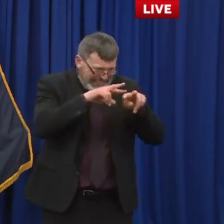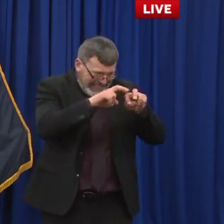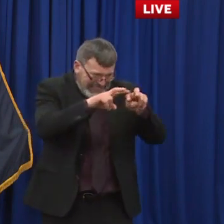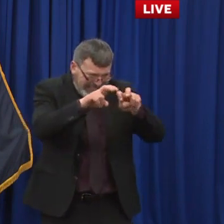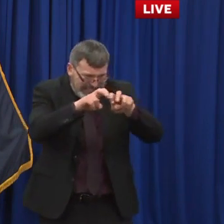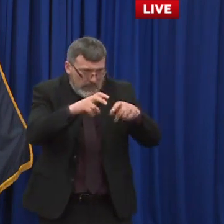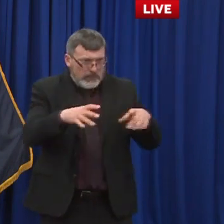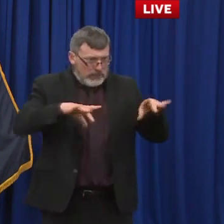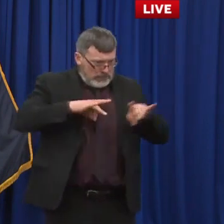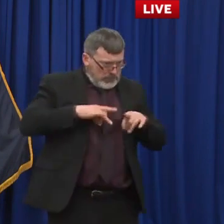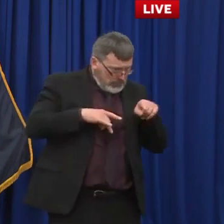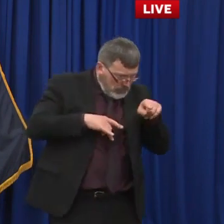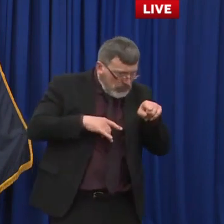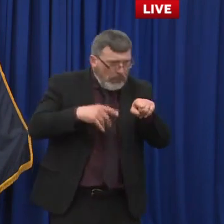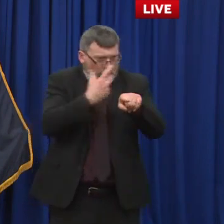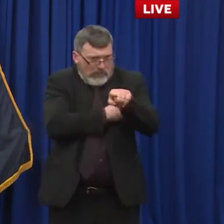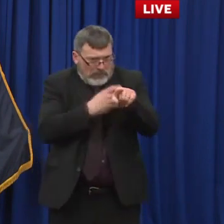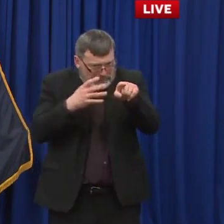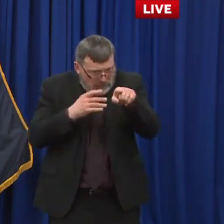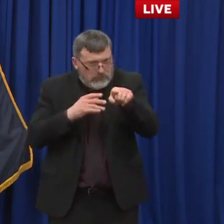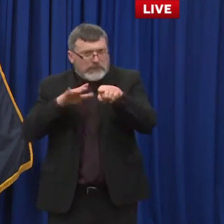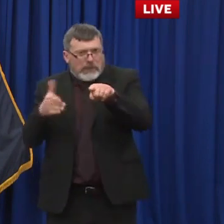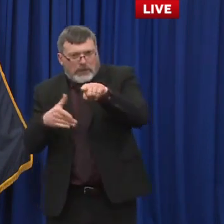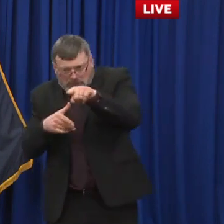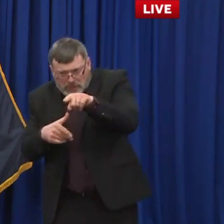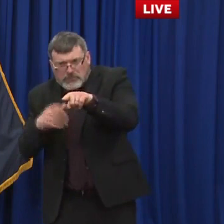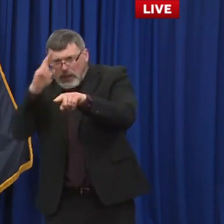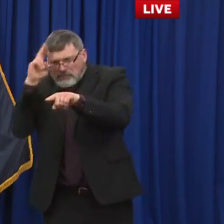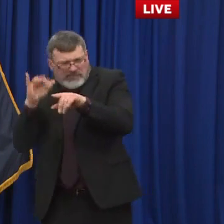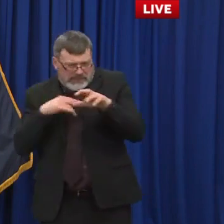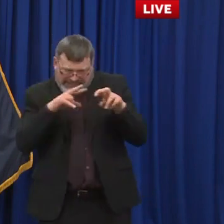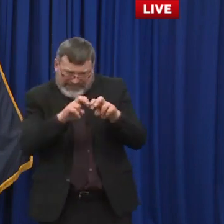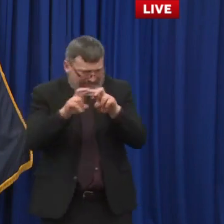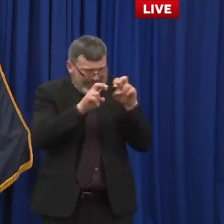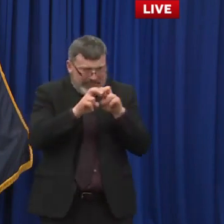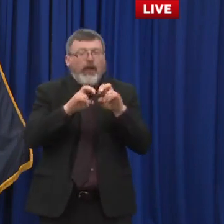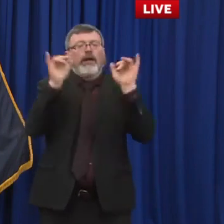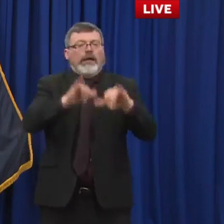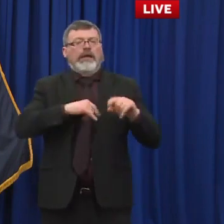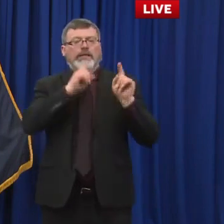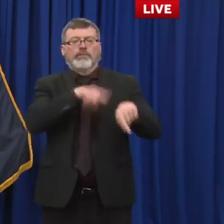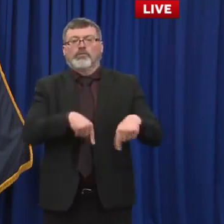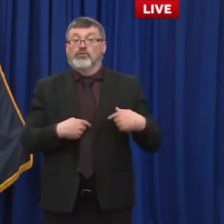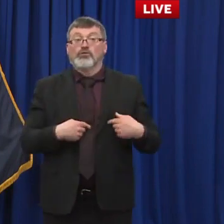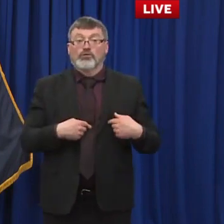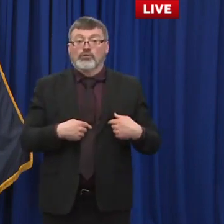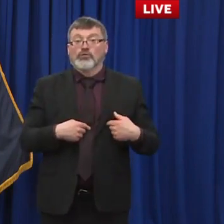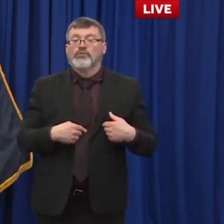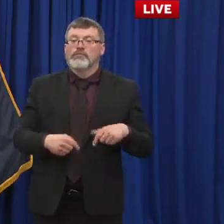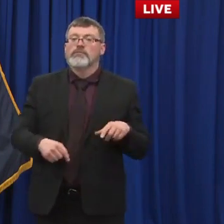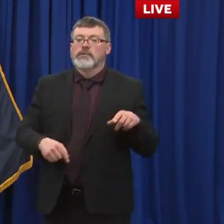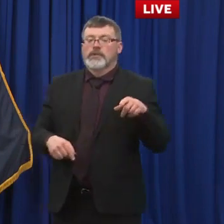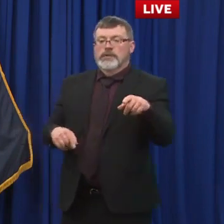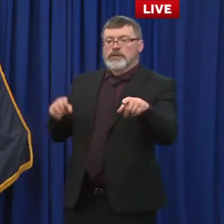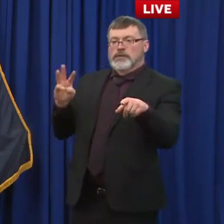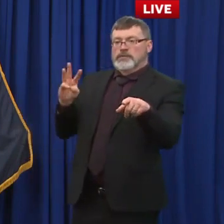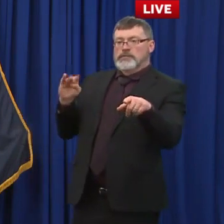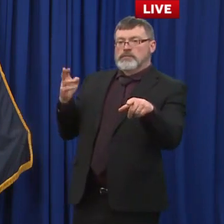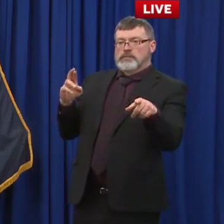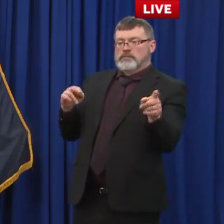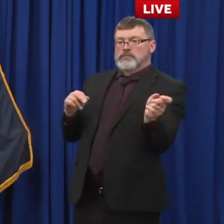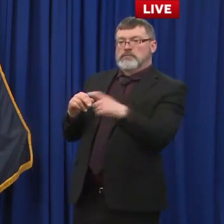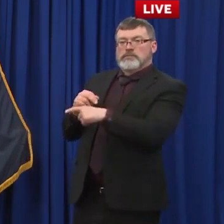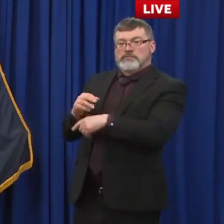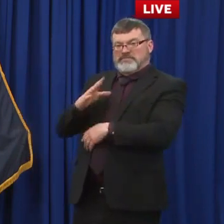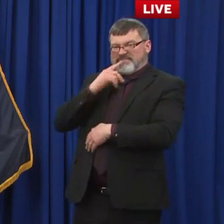Is it concerning to you at all Governor that the the super site had to be scaled back to one day? mean is that indicative of starting to plateau from this